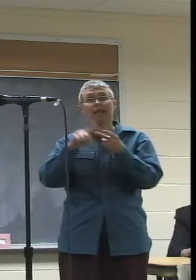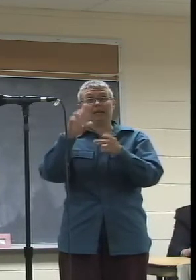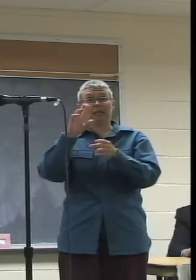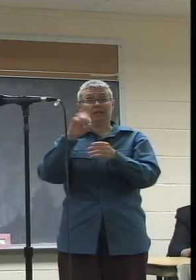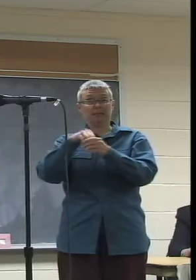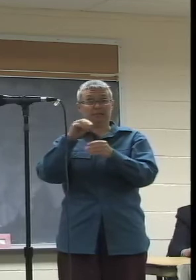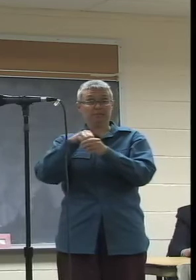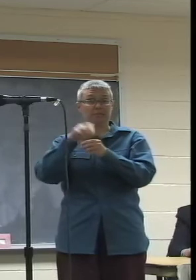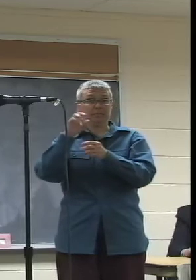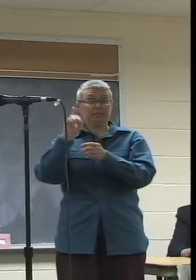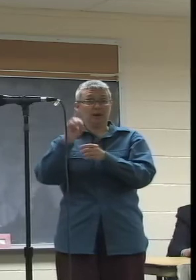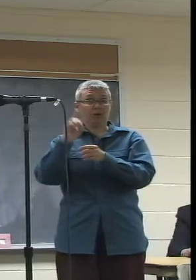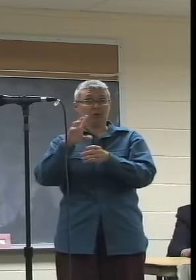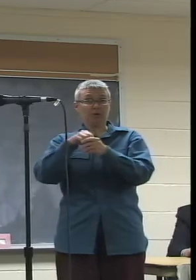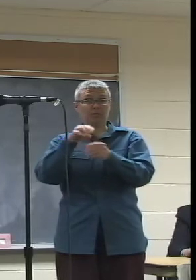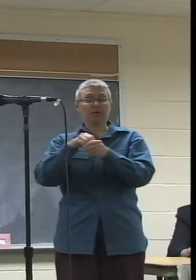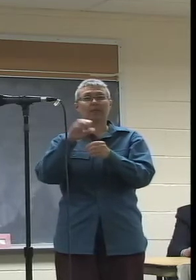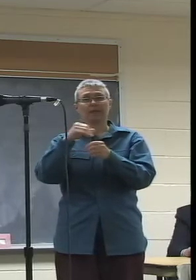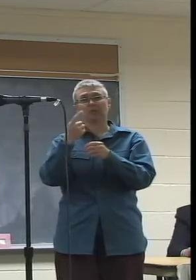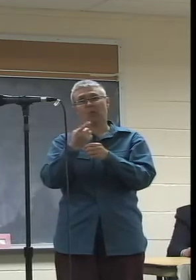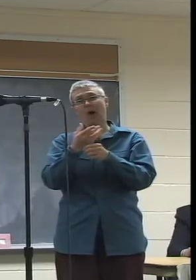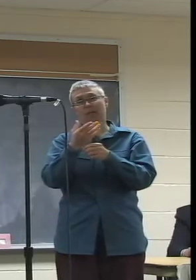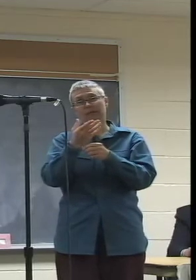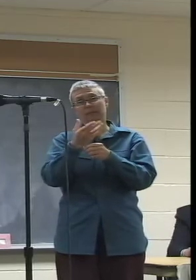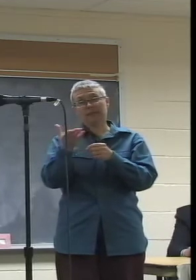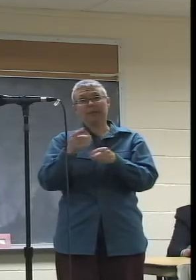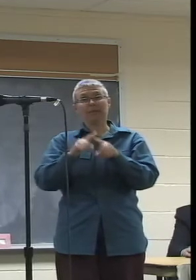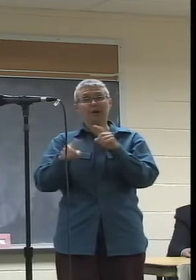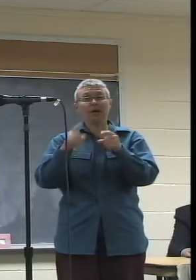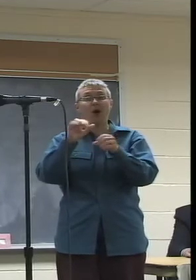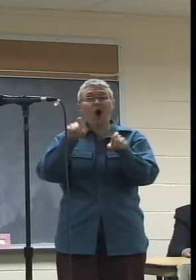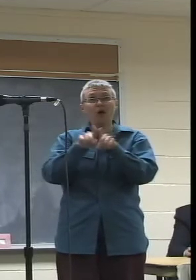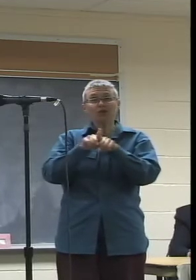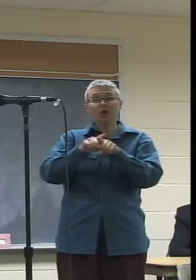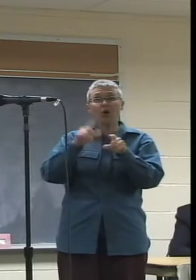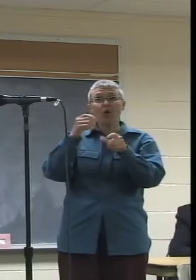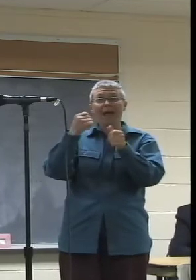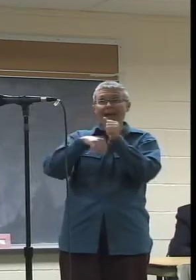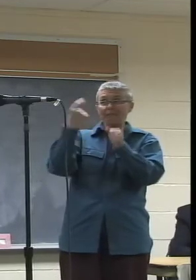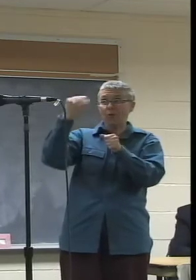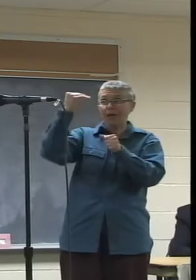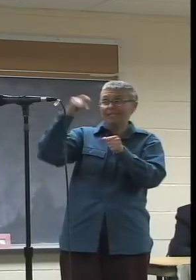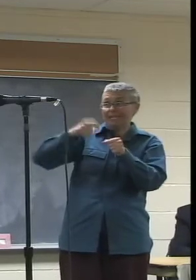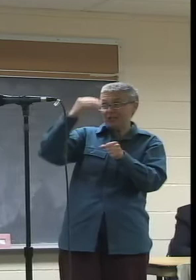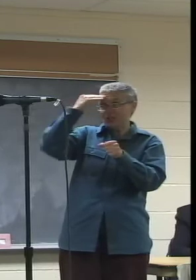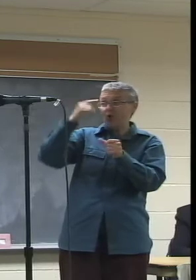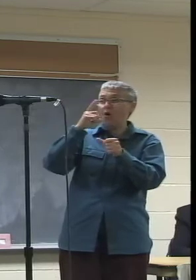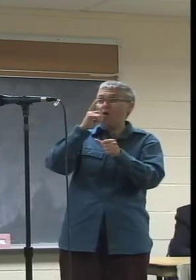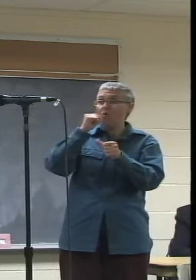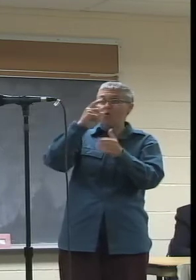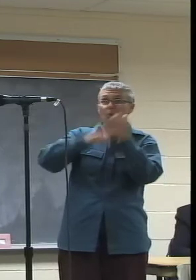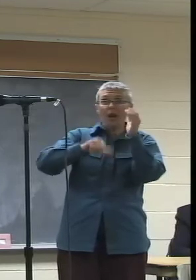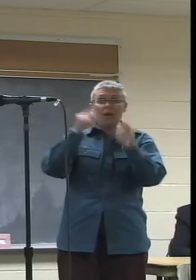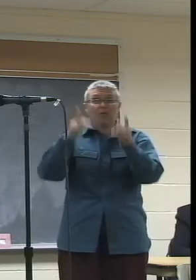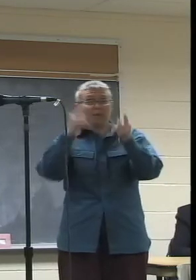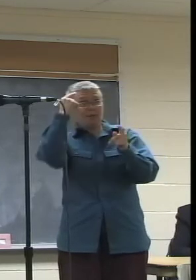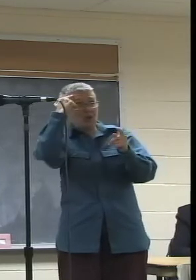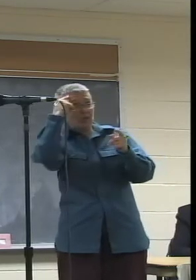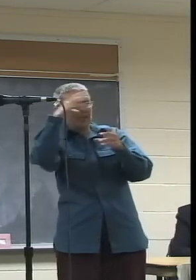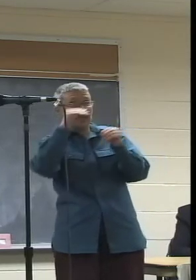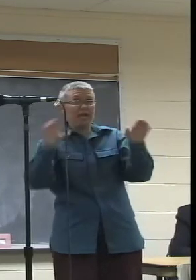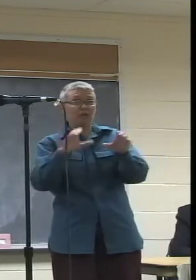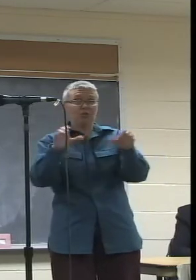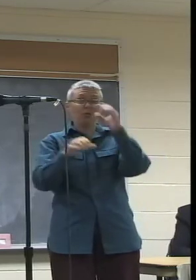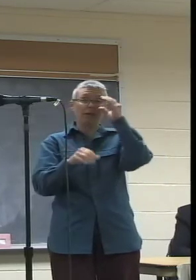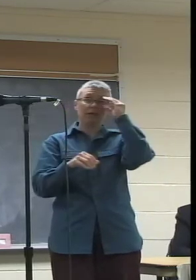community will be able to see and hear what its citizens are thinking and doing. Maximizing the number of channels devoted to this kind of programming is very important,